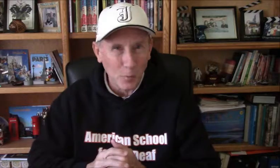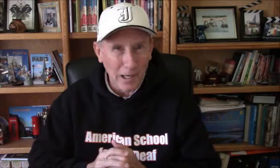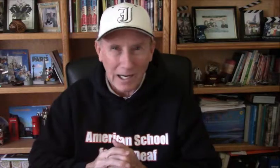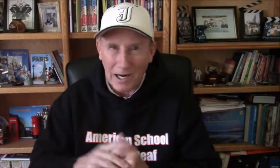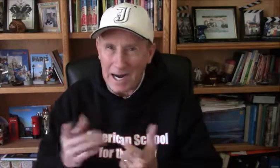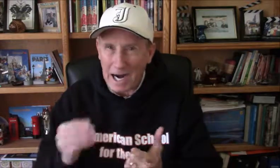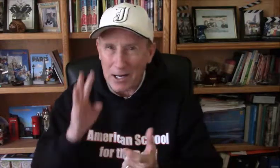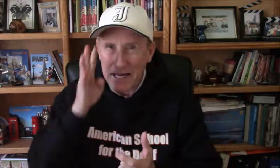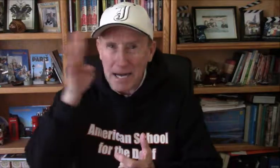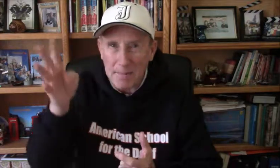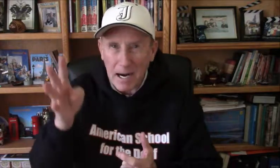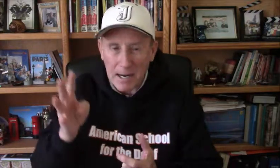The time is